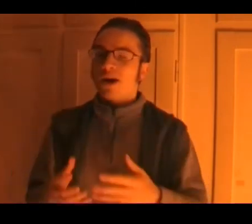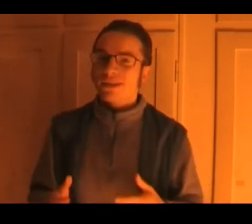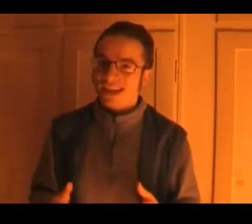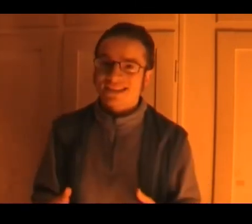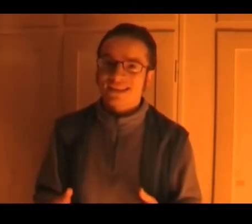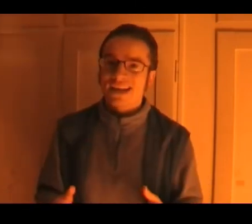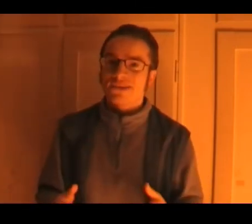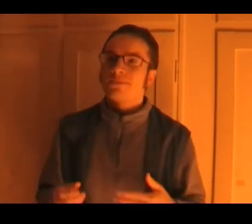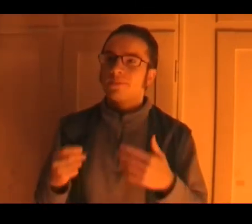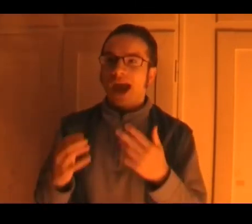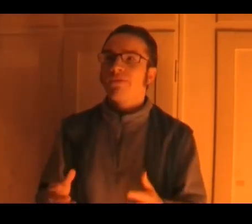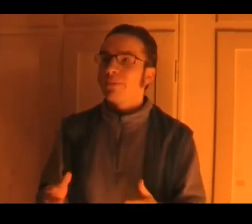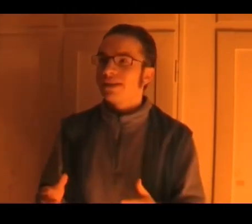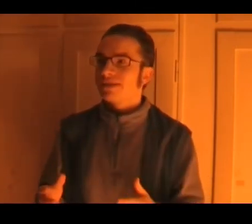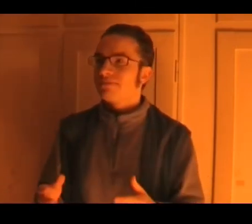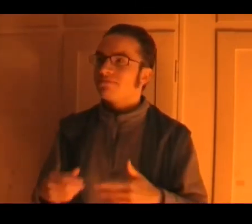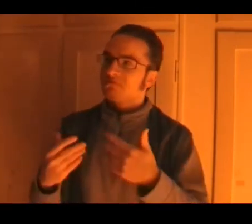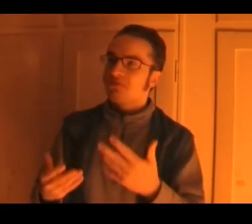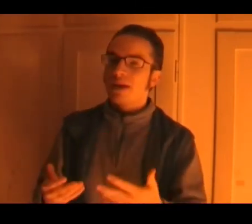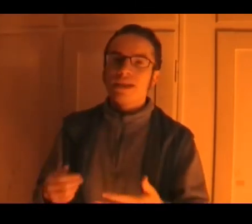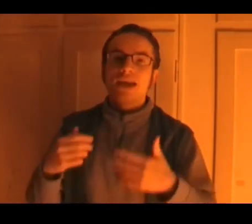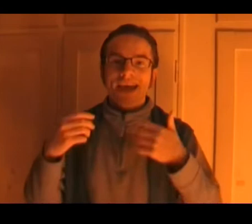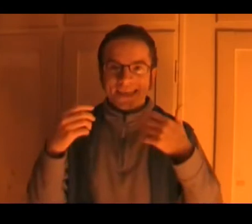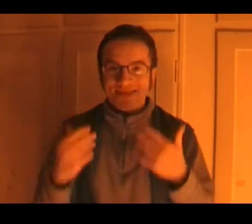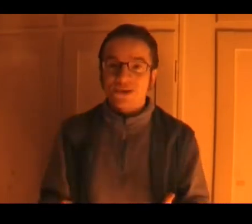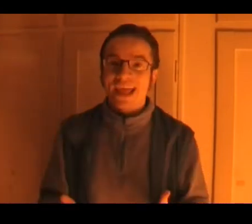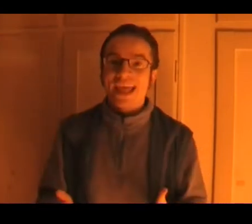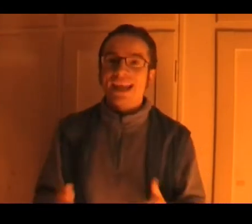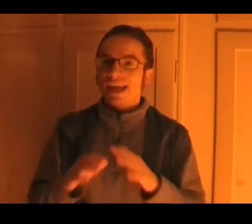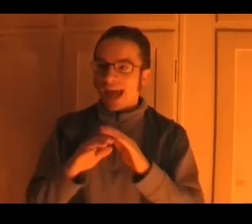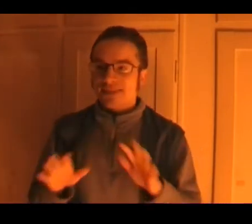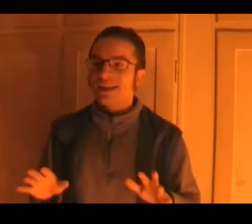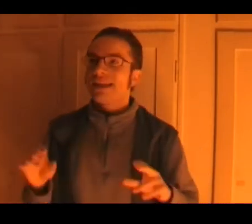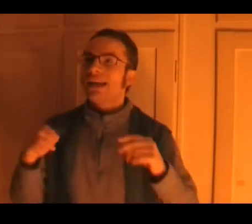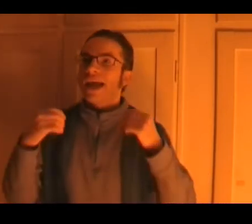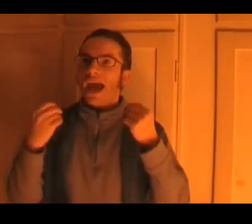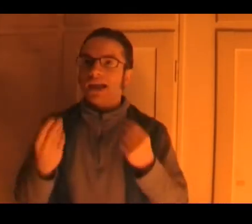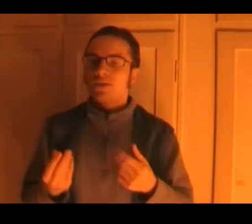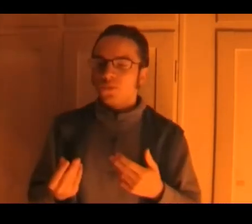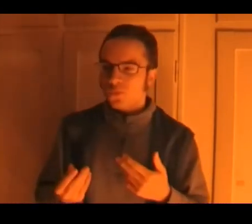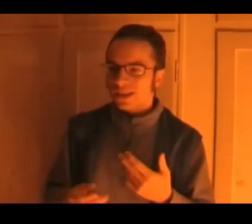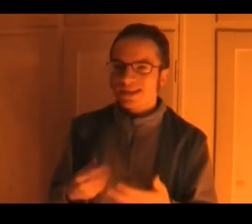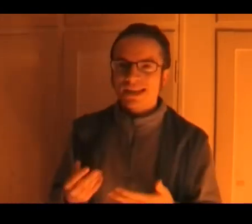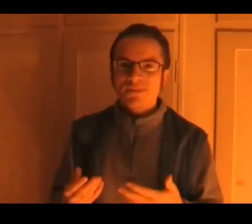couple of seconds later half a minute maybe they're dead and that's it and with this demon